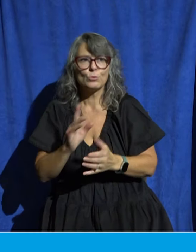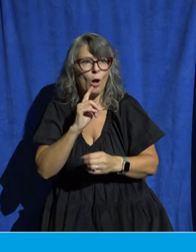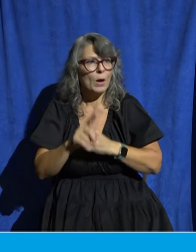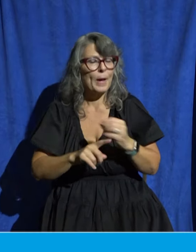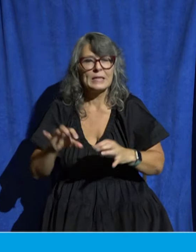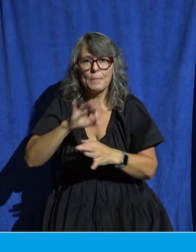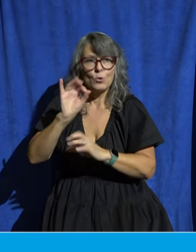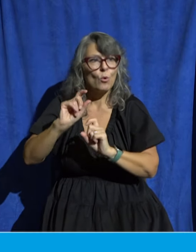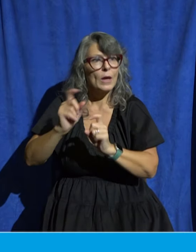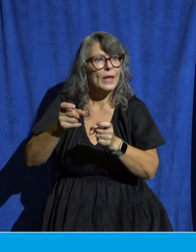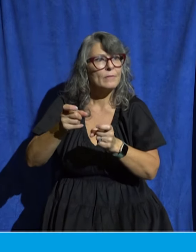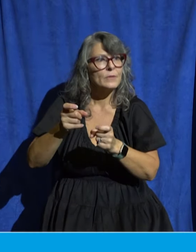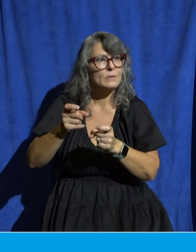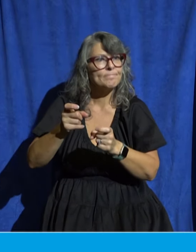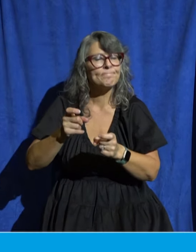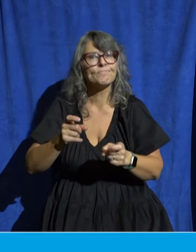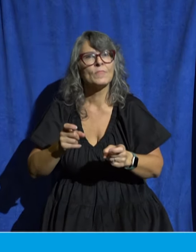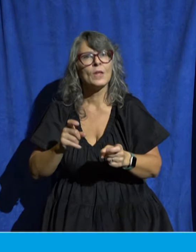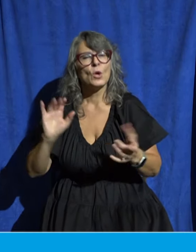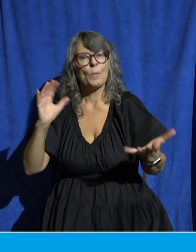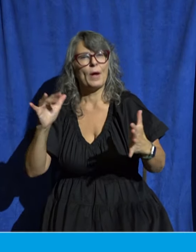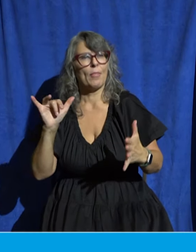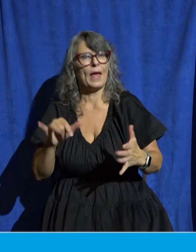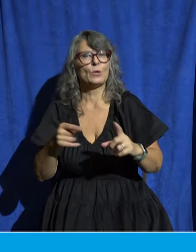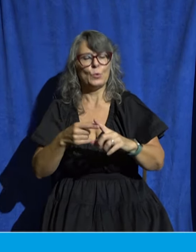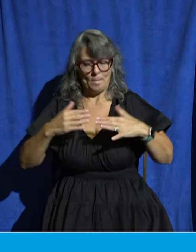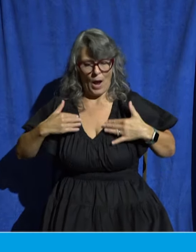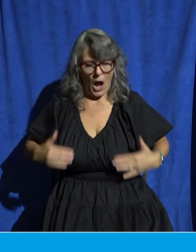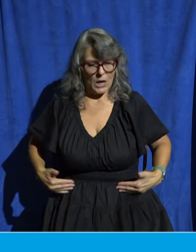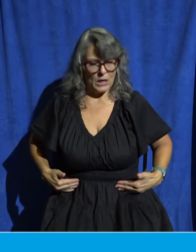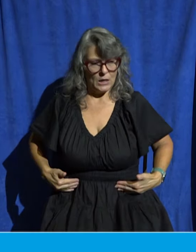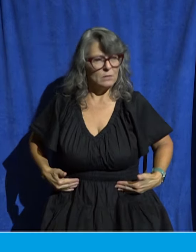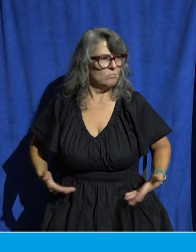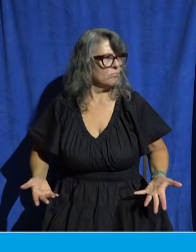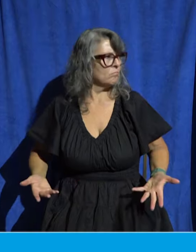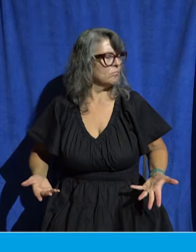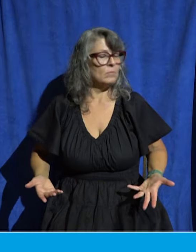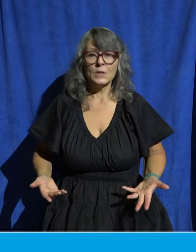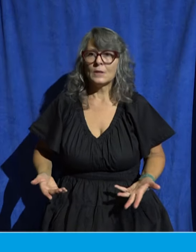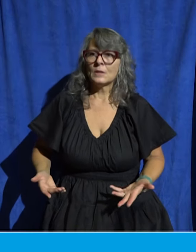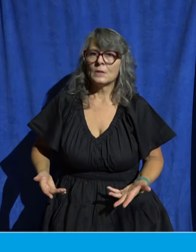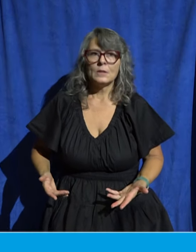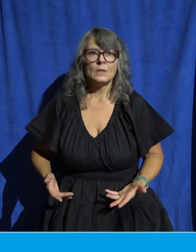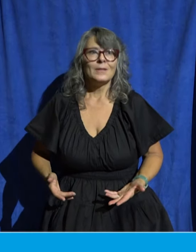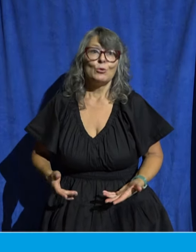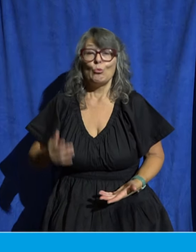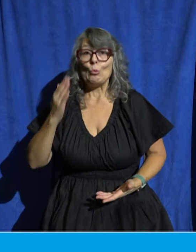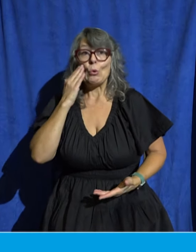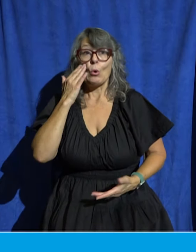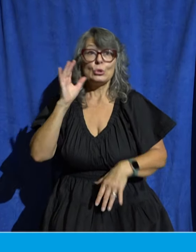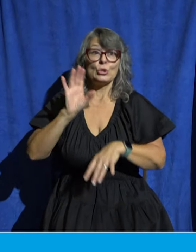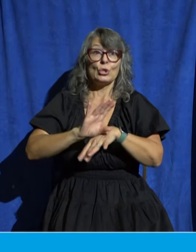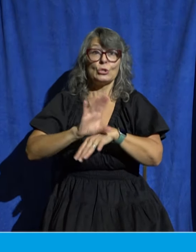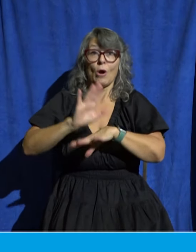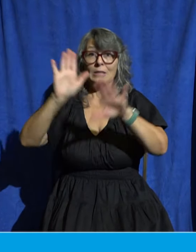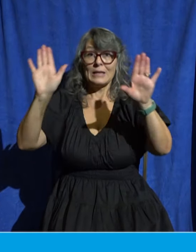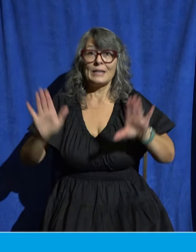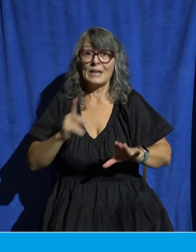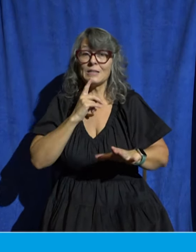of a body. Of a body. Many people tend to view the church on Sunday as a crowd, but the Bible describes us